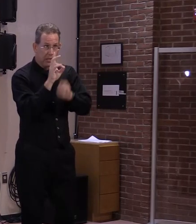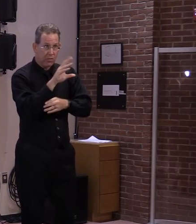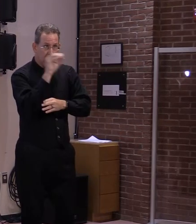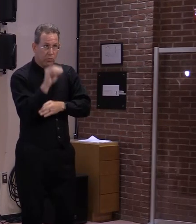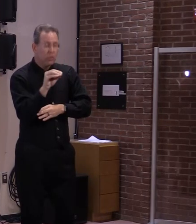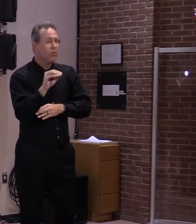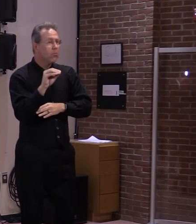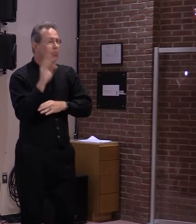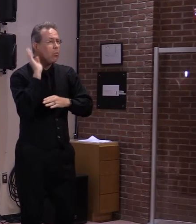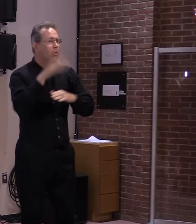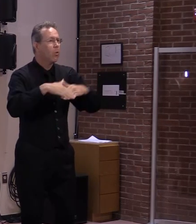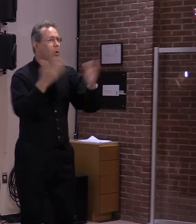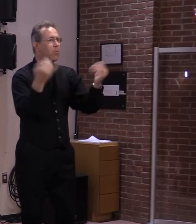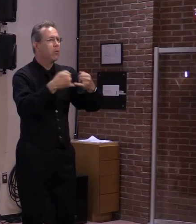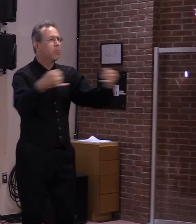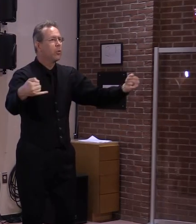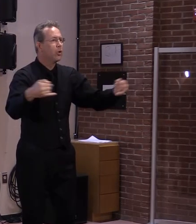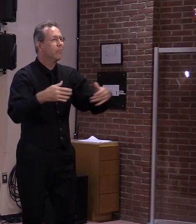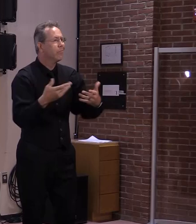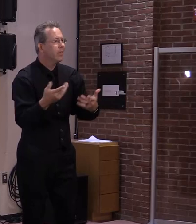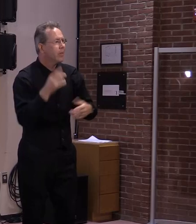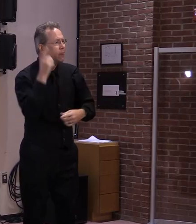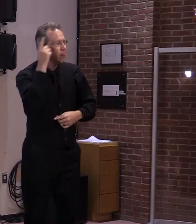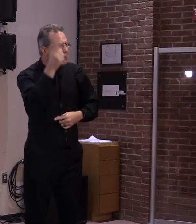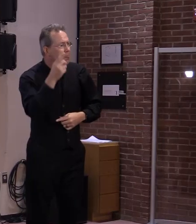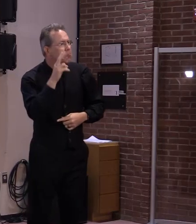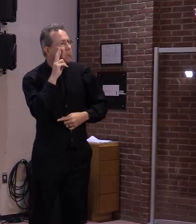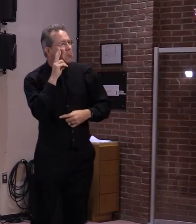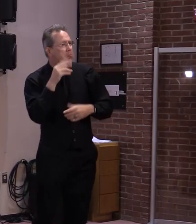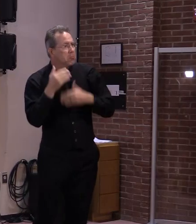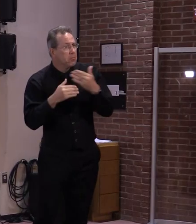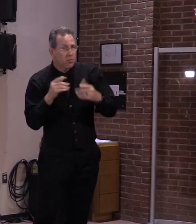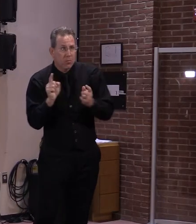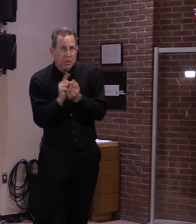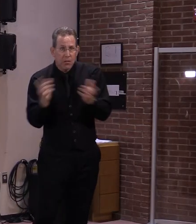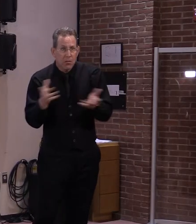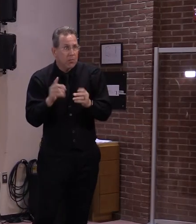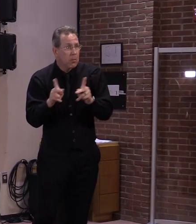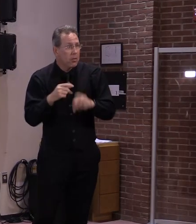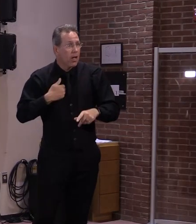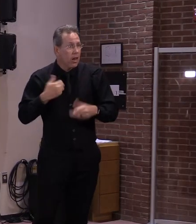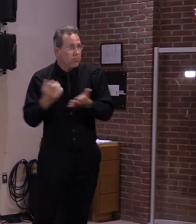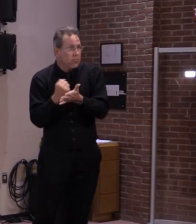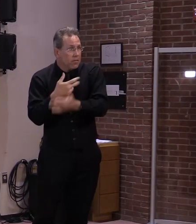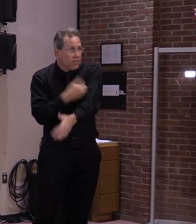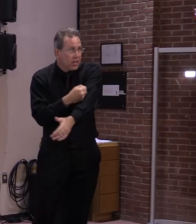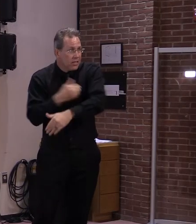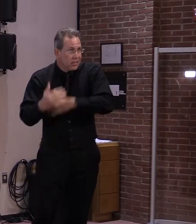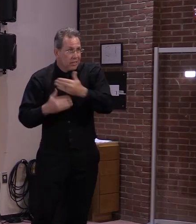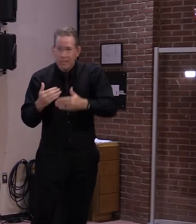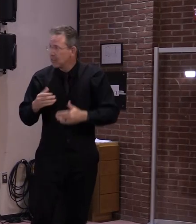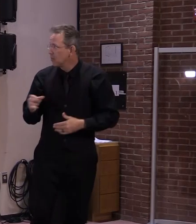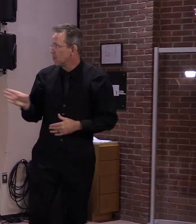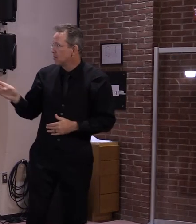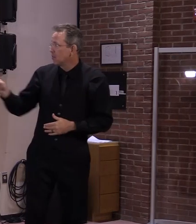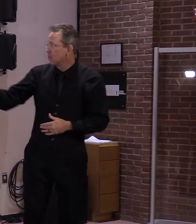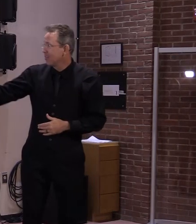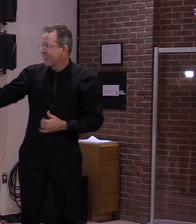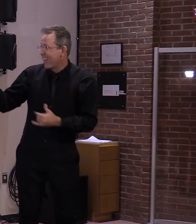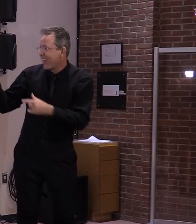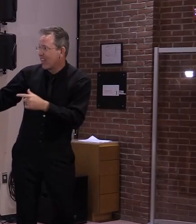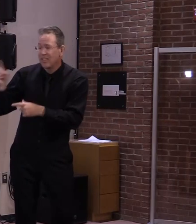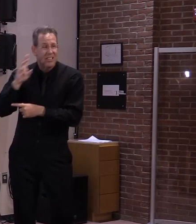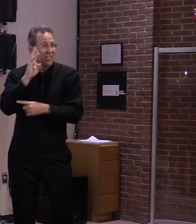was fully vaccinated. Canada currently stands at 64.7% having started and 12.2%